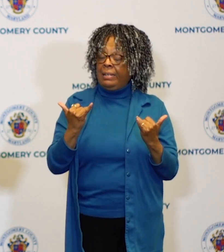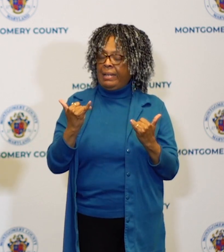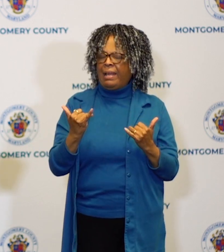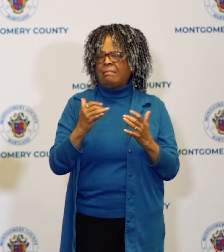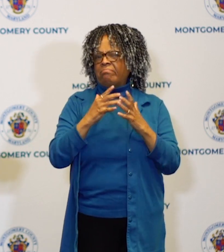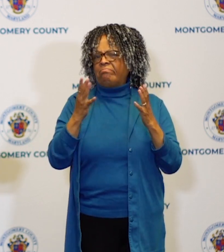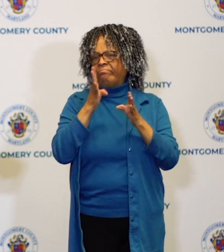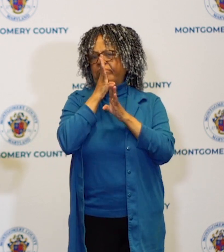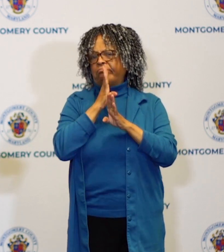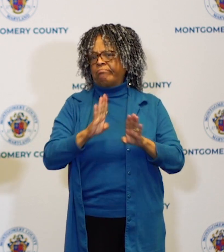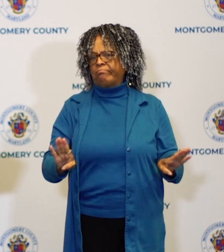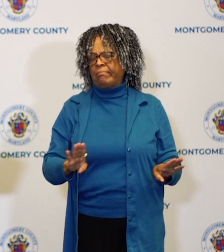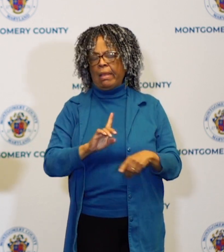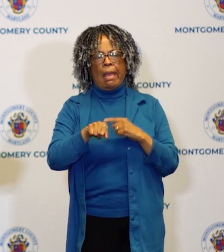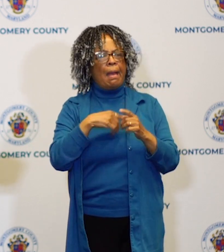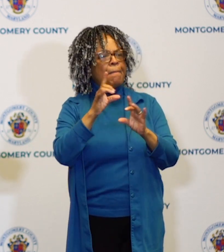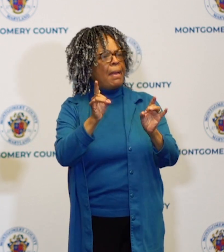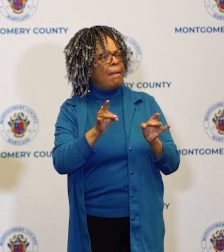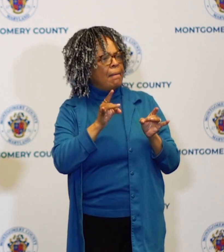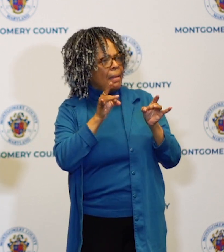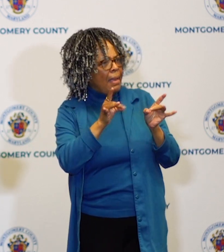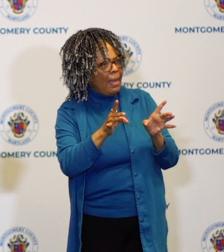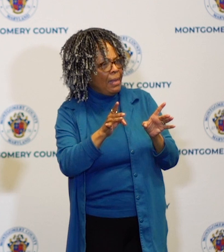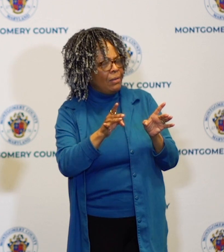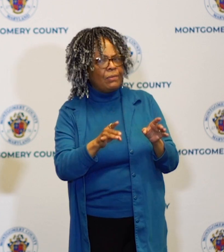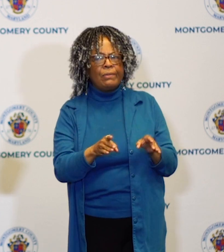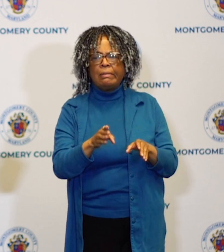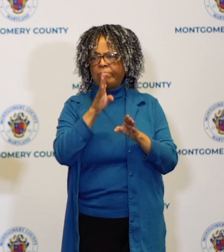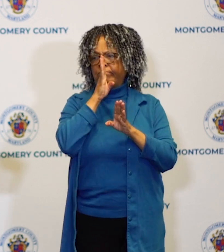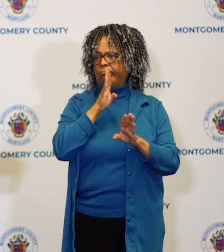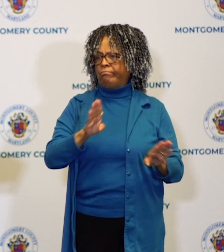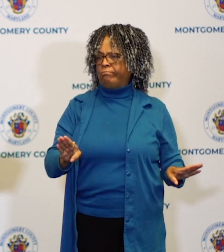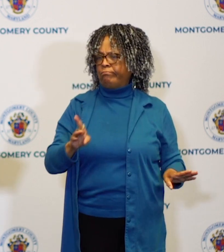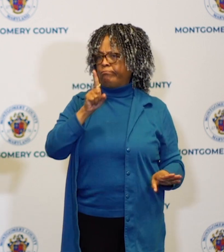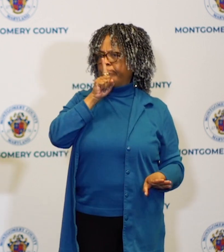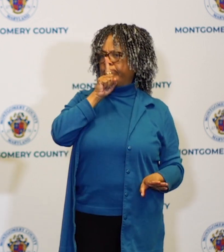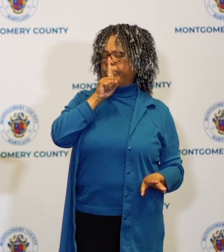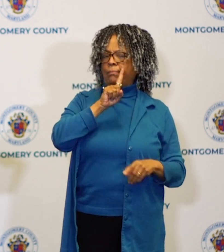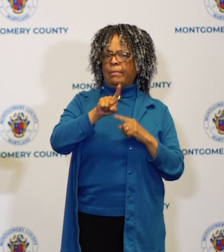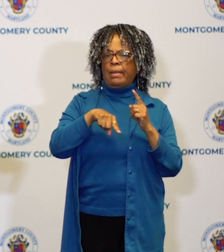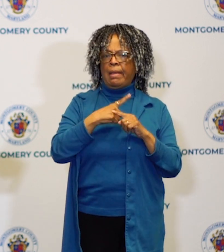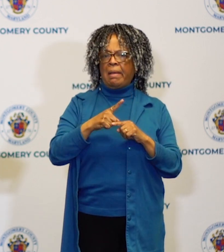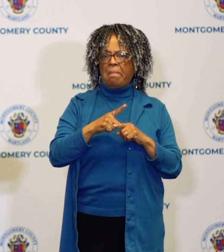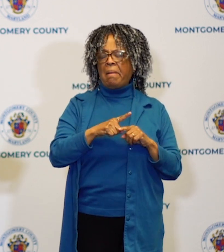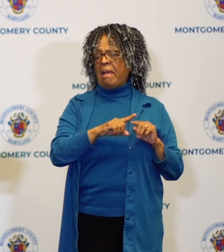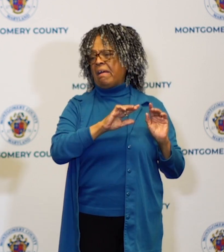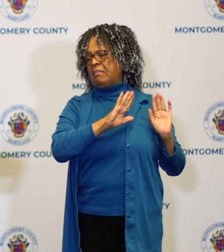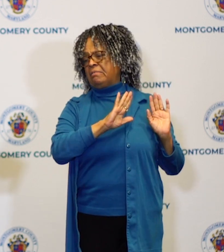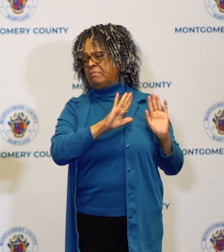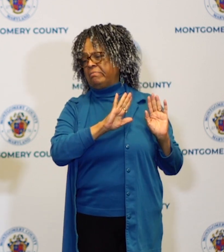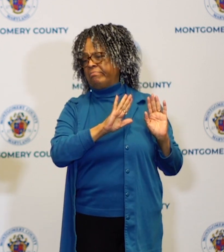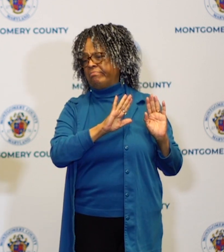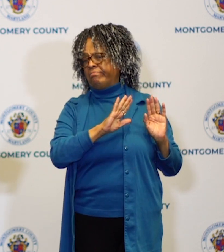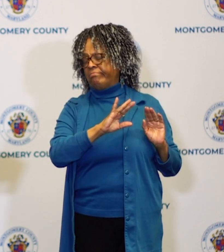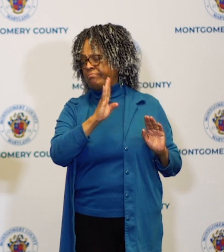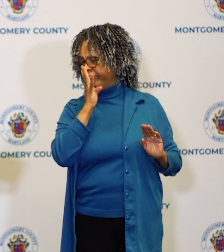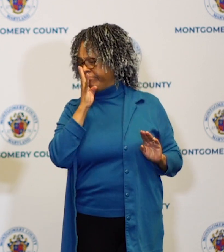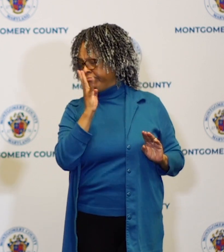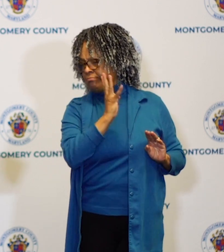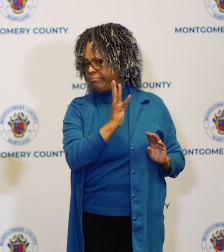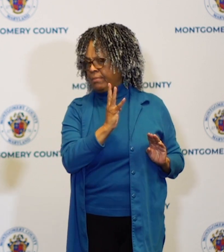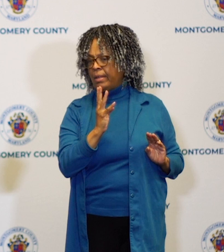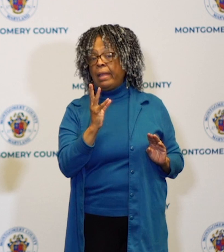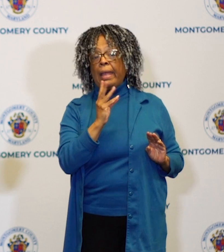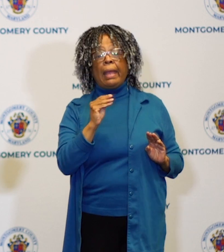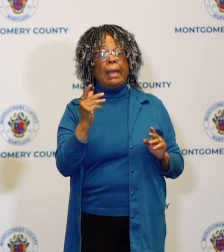appreciate too much silence about the indifference of some institutions to this and you can look around Montgomery County and see who stands